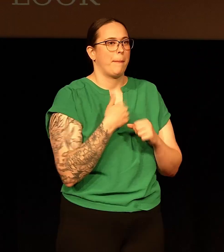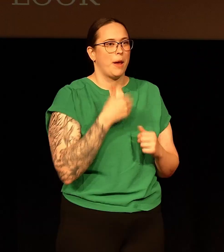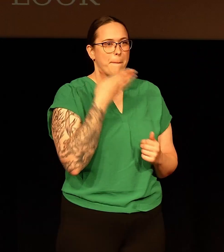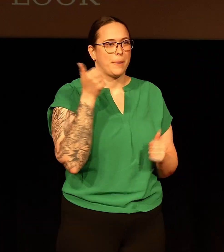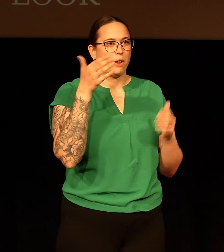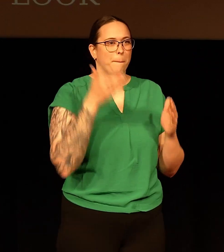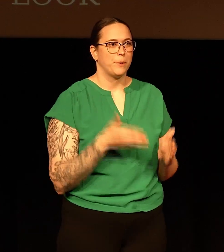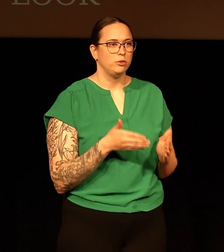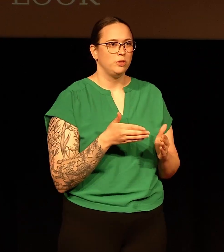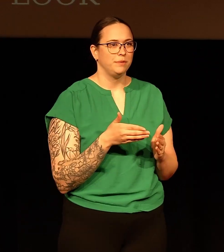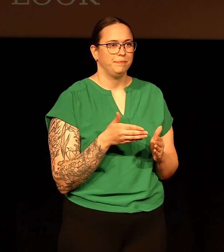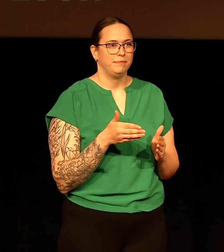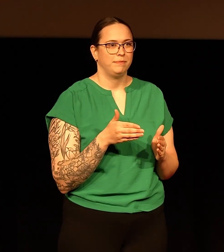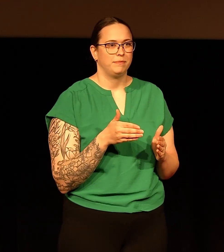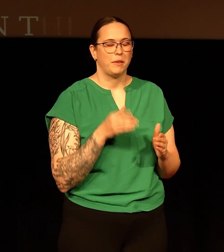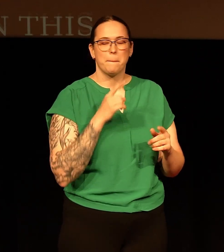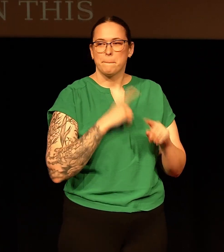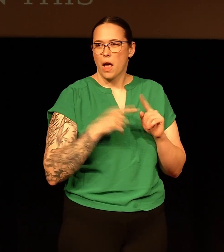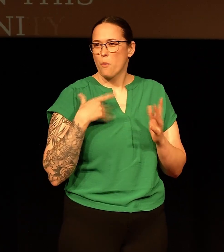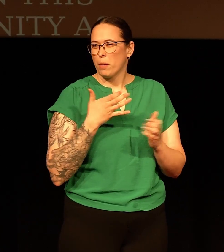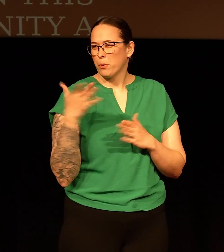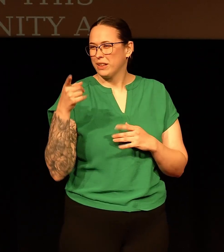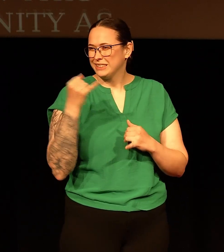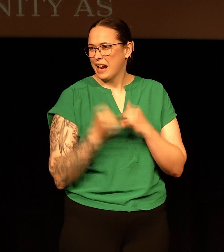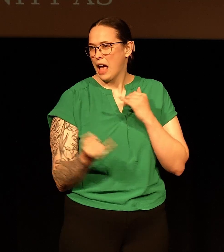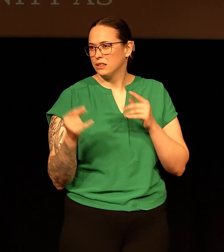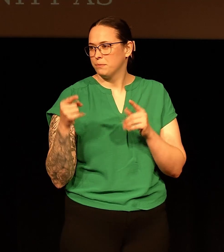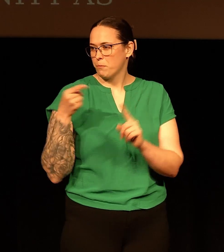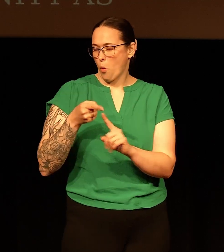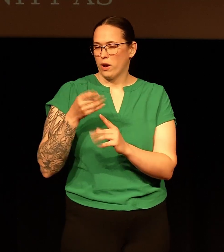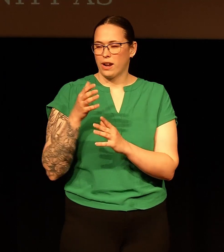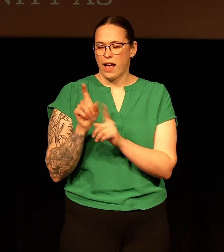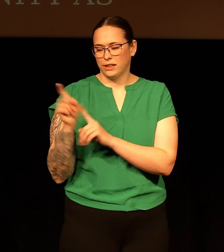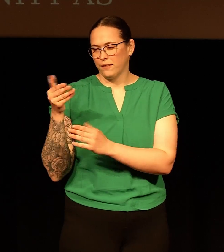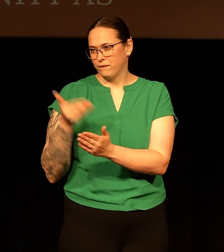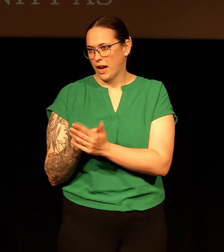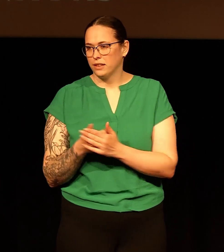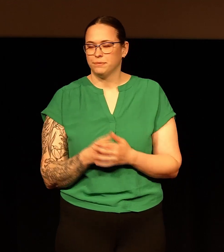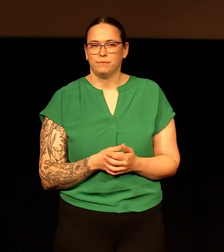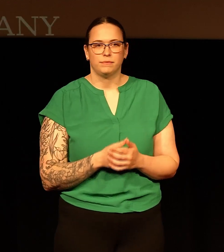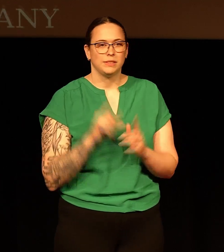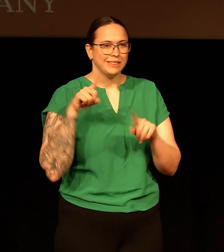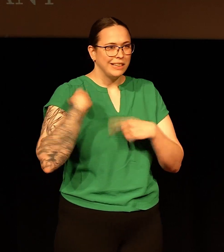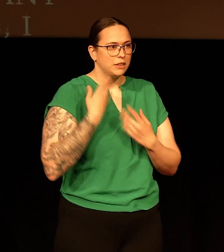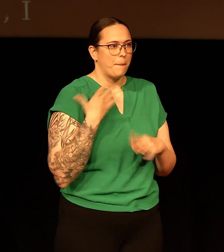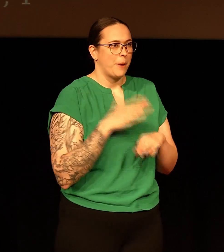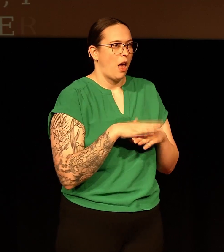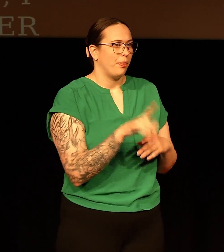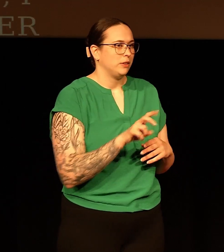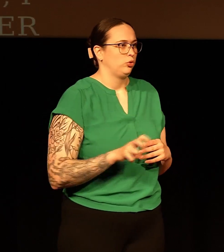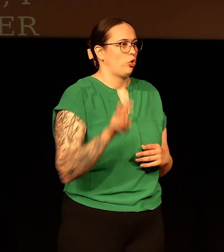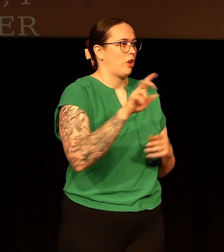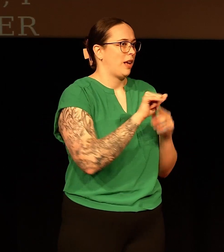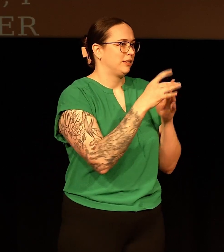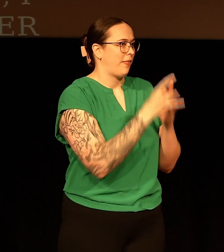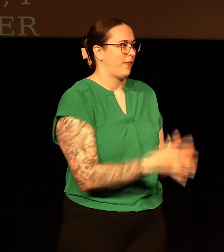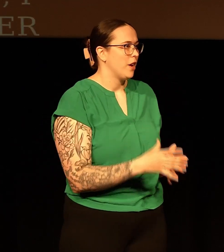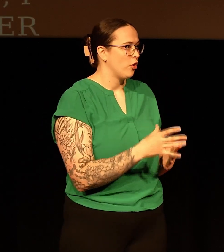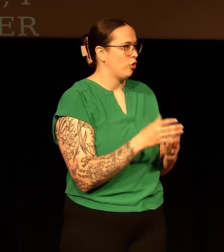me become a better person. But the last point I'd like to make is a matter of fact. Since I've been on this path of